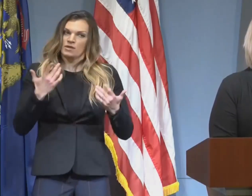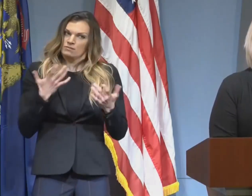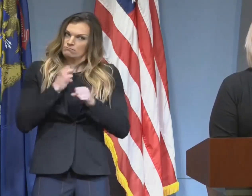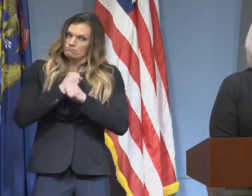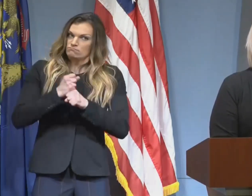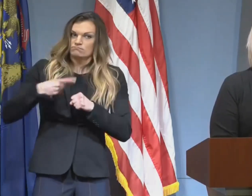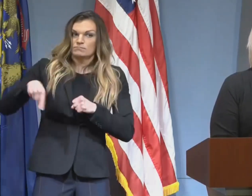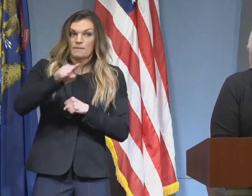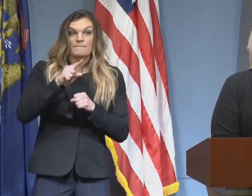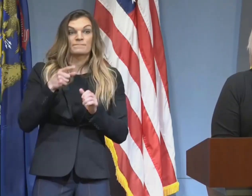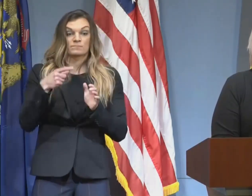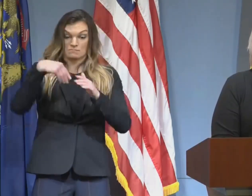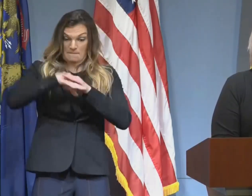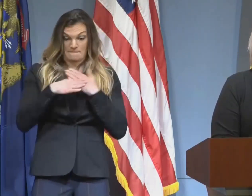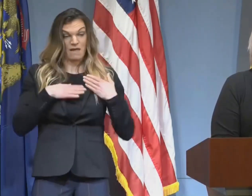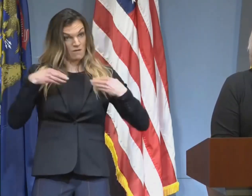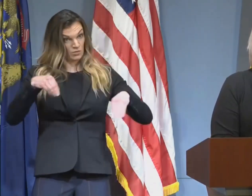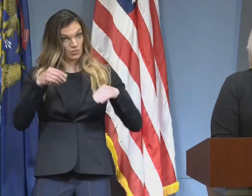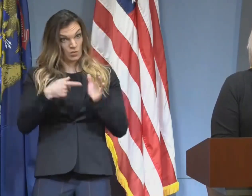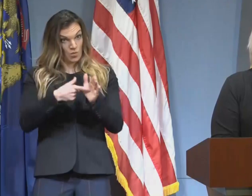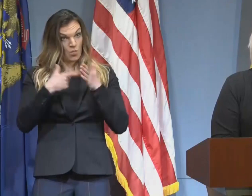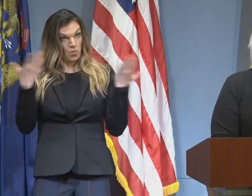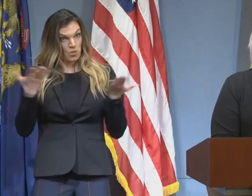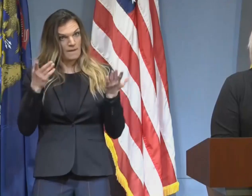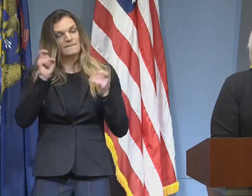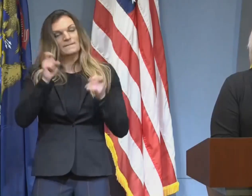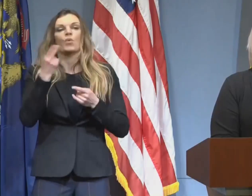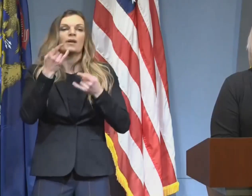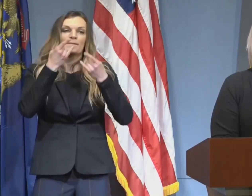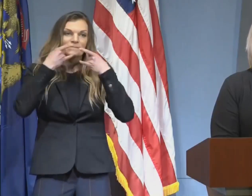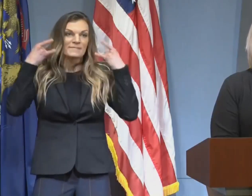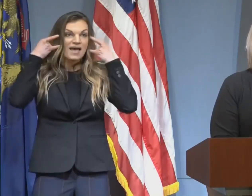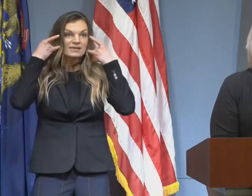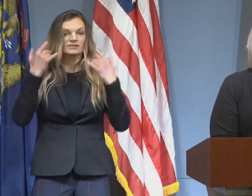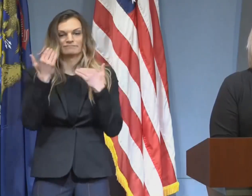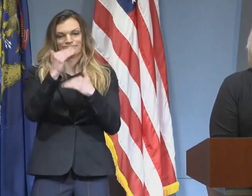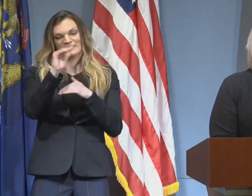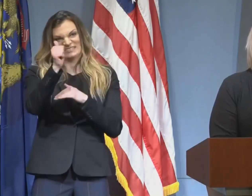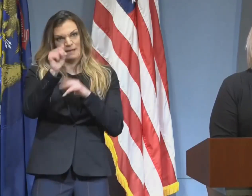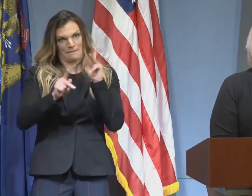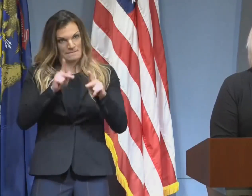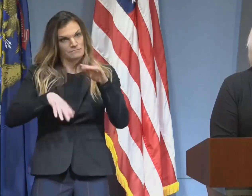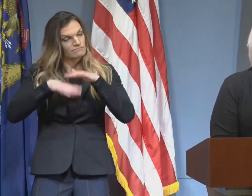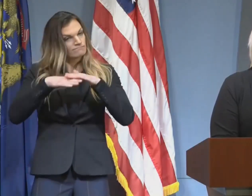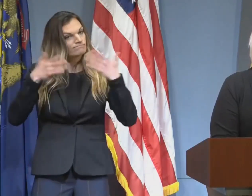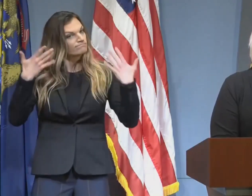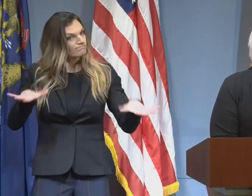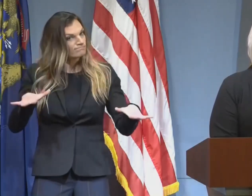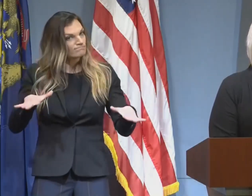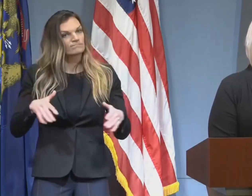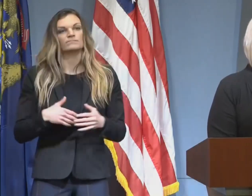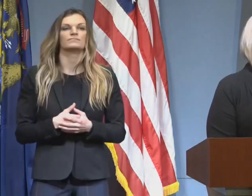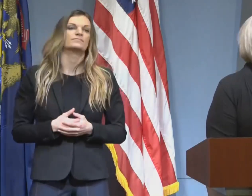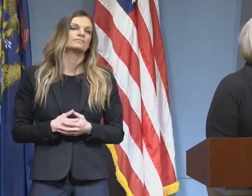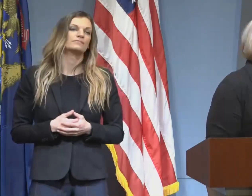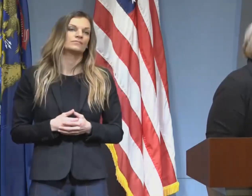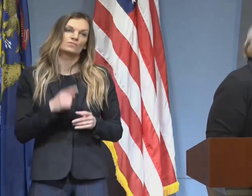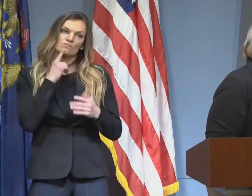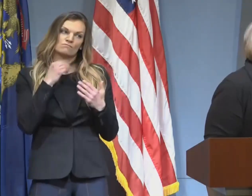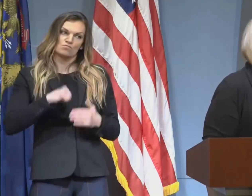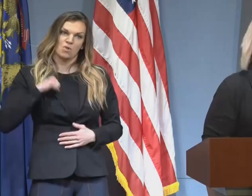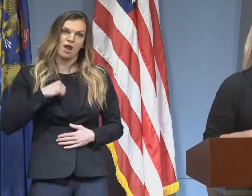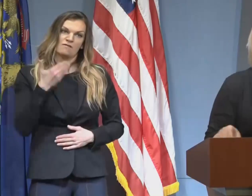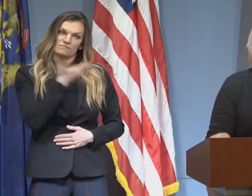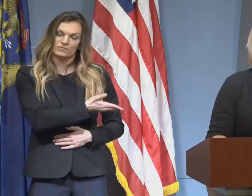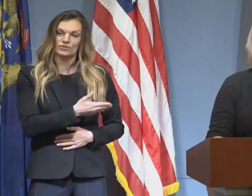distancing and occupancy limits. We are proud to be part of Governor Whitmer's steps to re-engaging Michigan. Thank